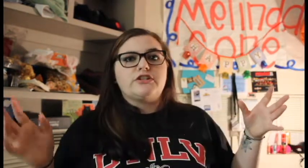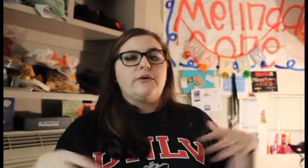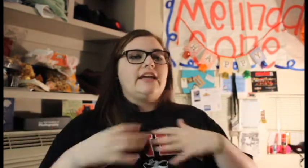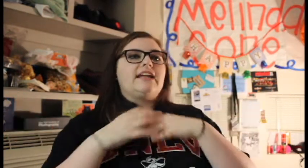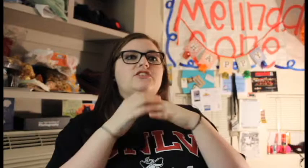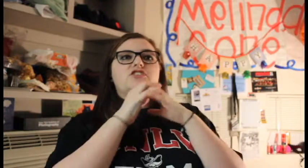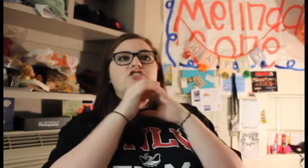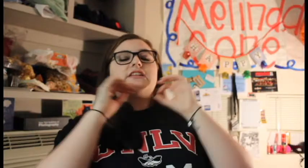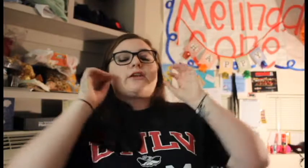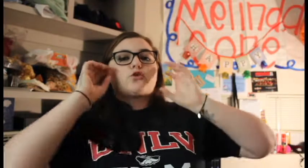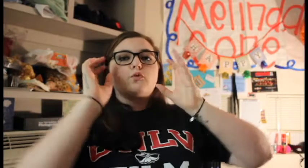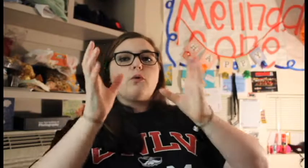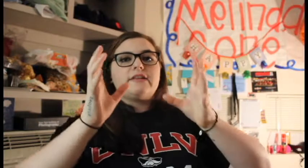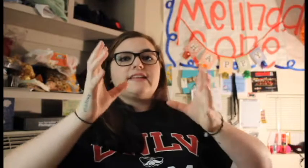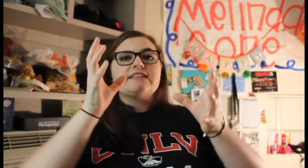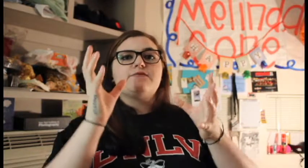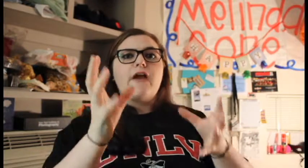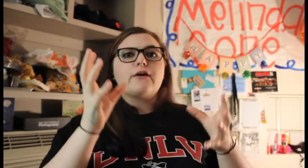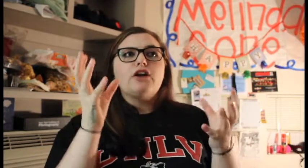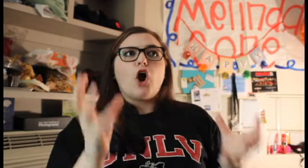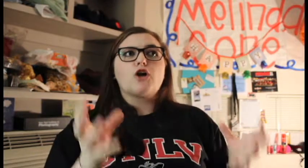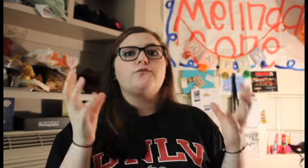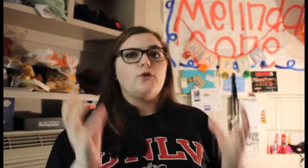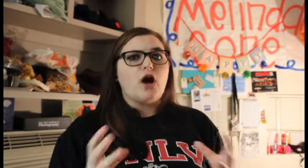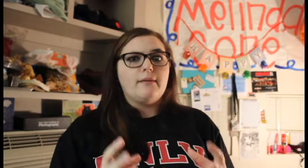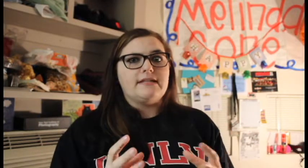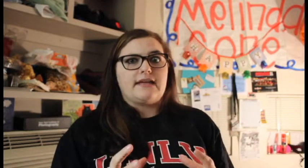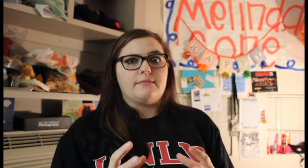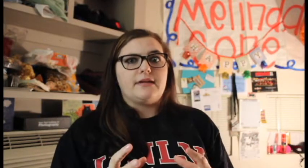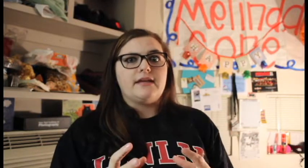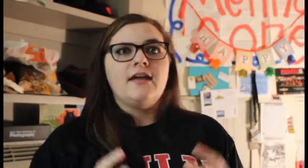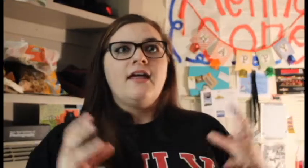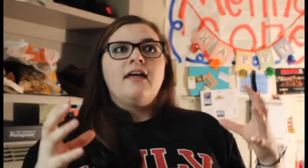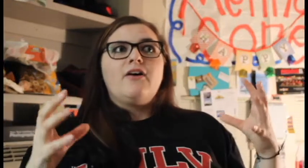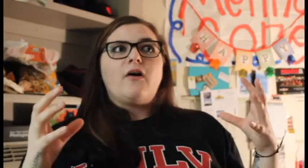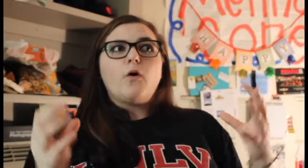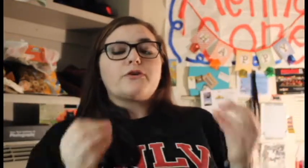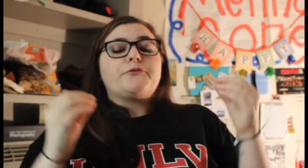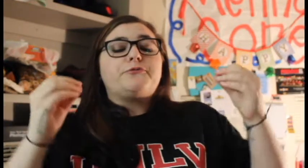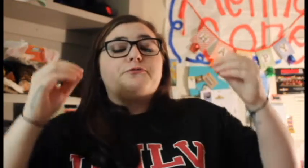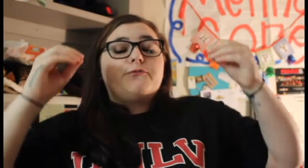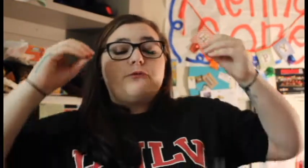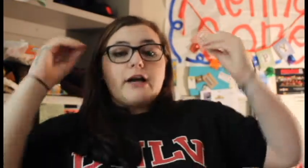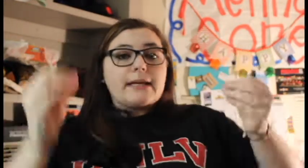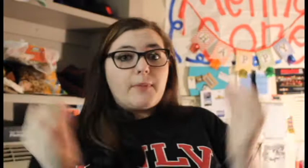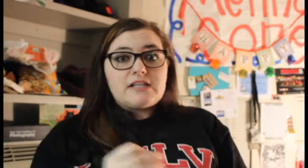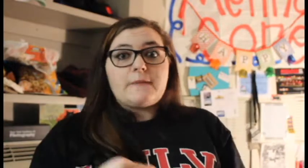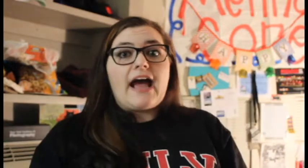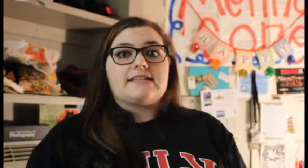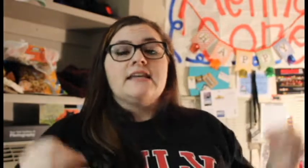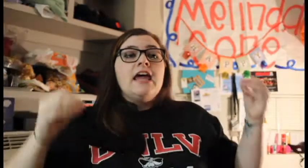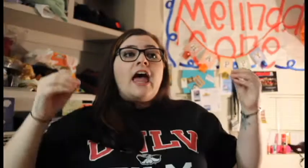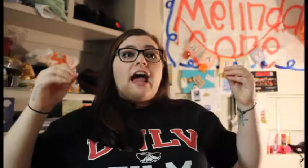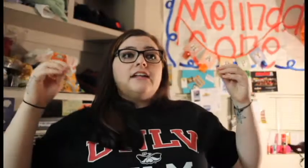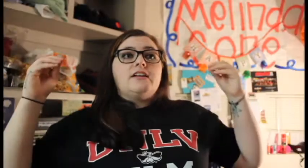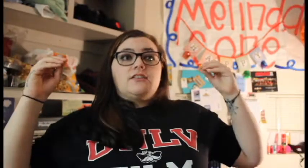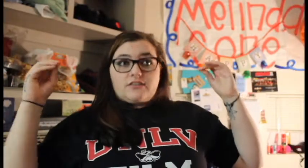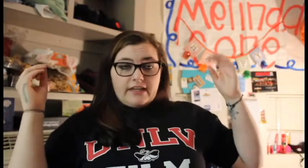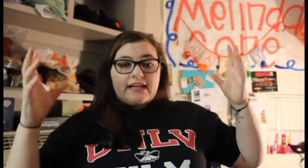doing and just like throwing like these very hurtful comments at me over a fucking bus pass. And like I